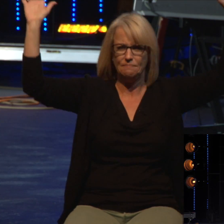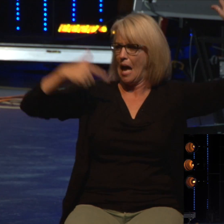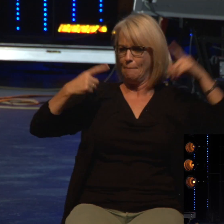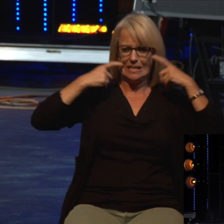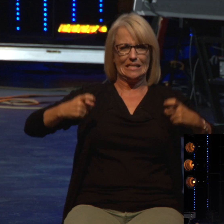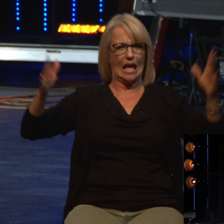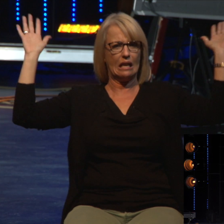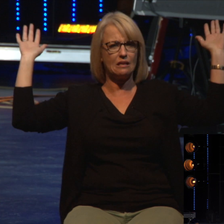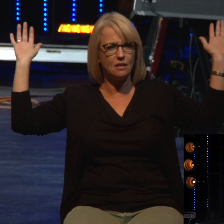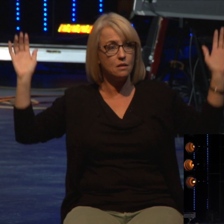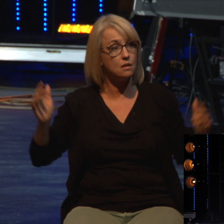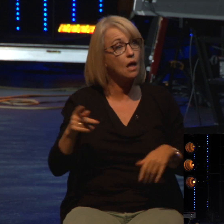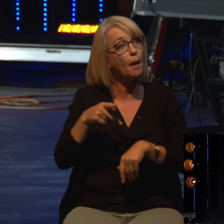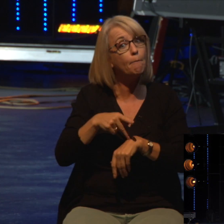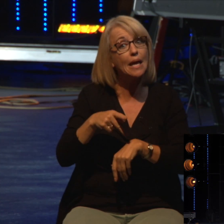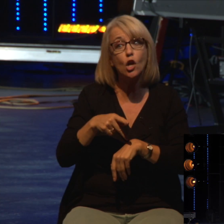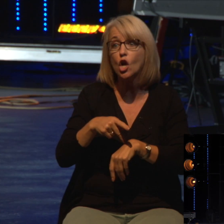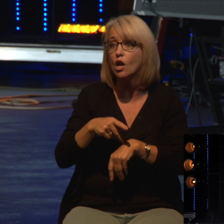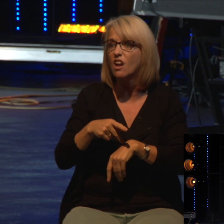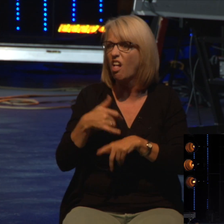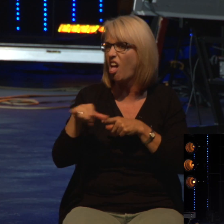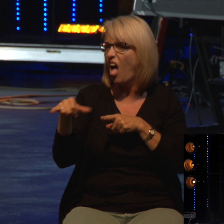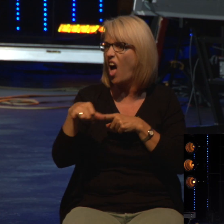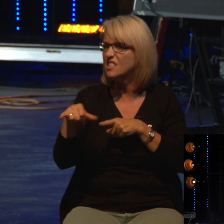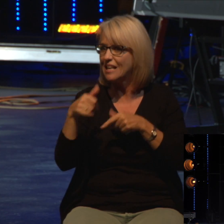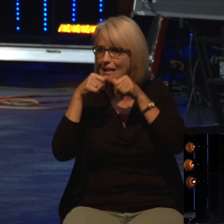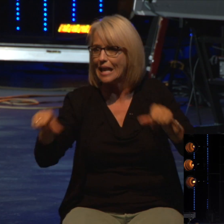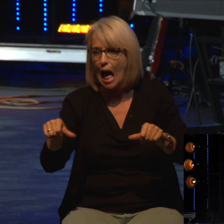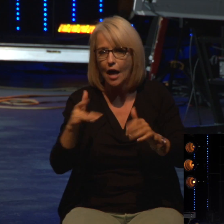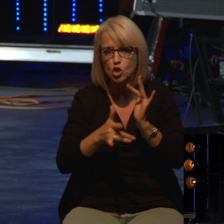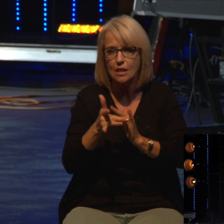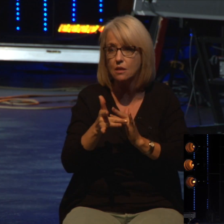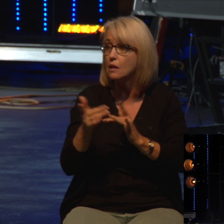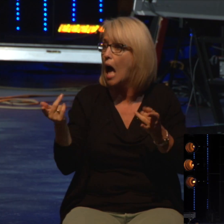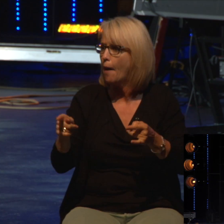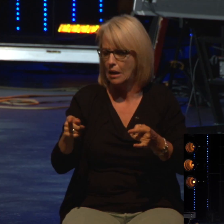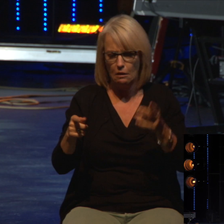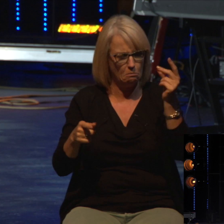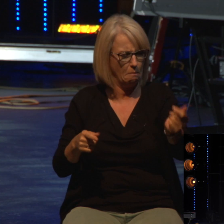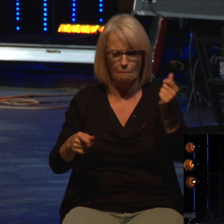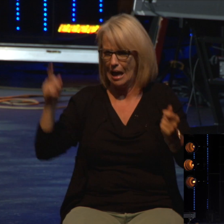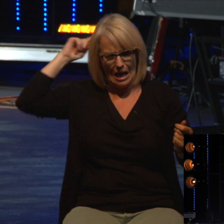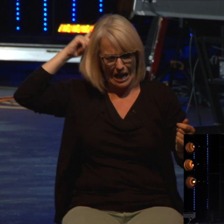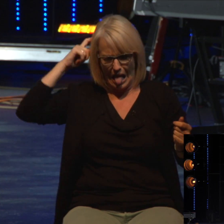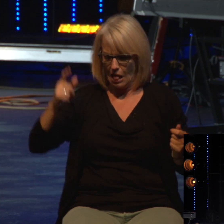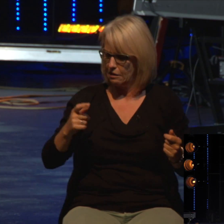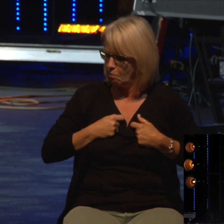Peter cussed and denied Jesus. What happened there? He broke down shortly after in